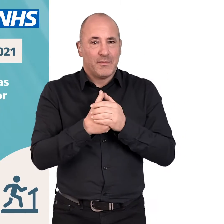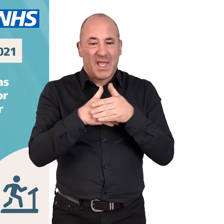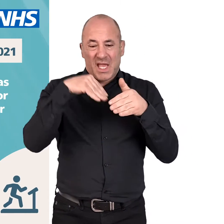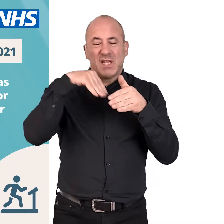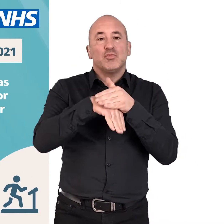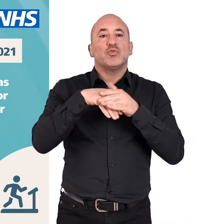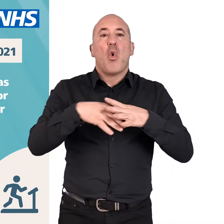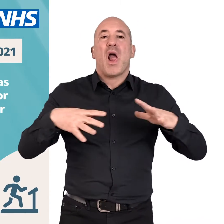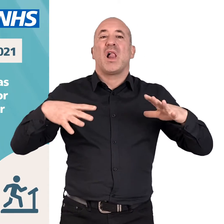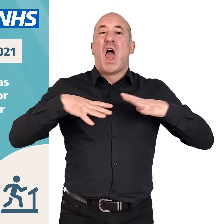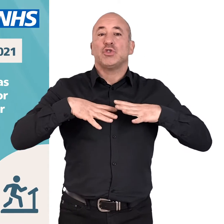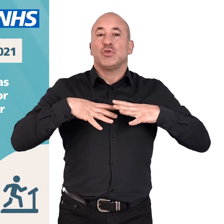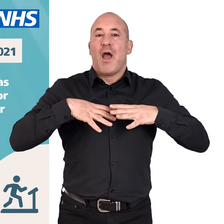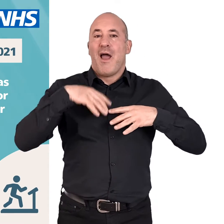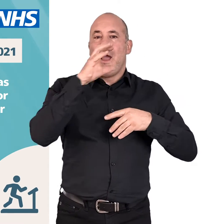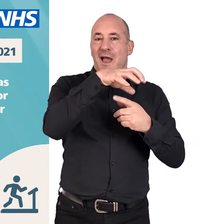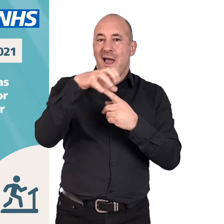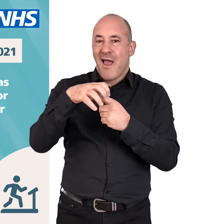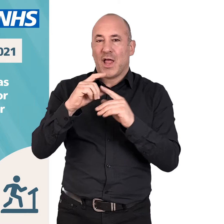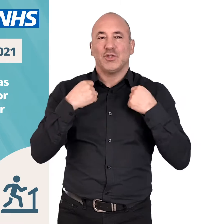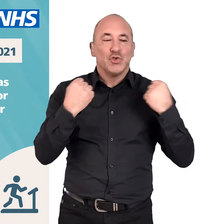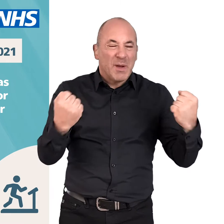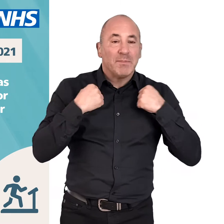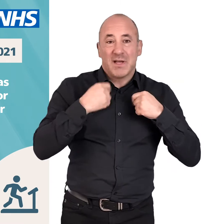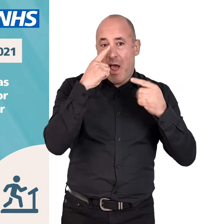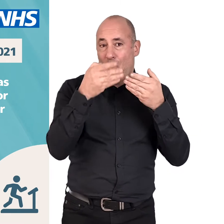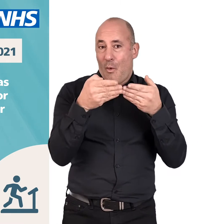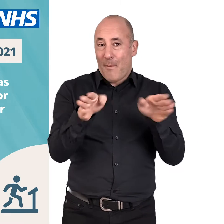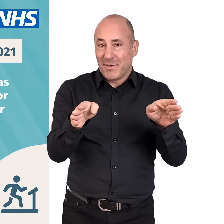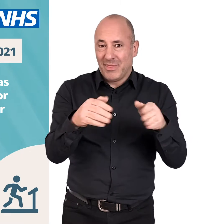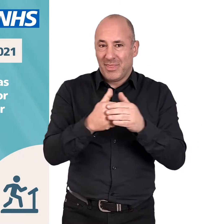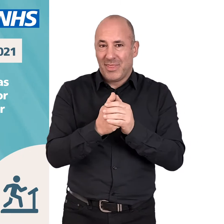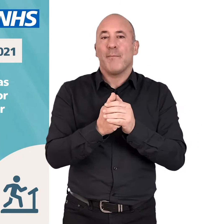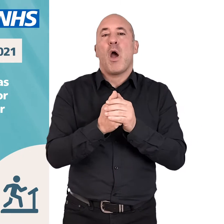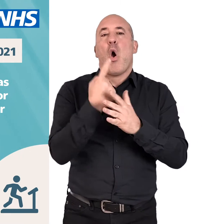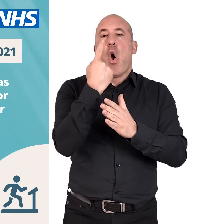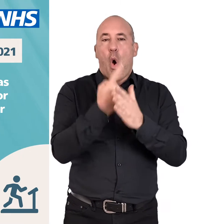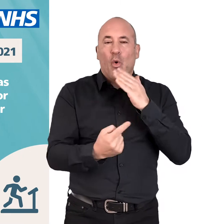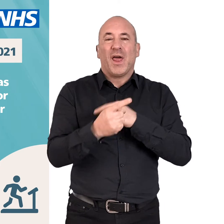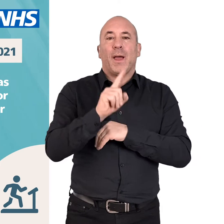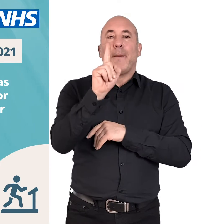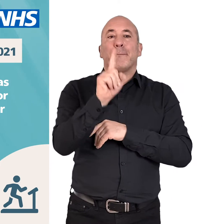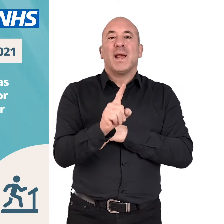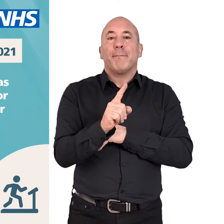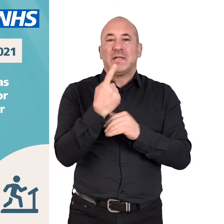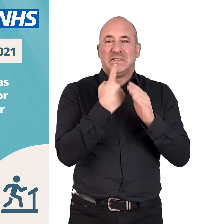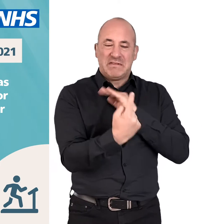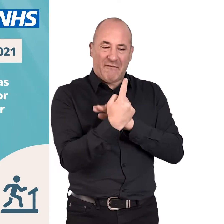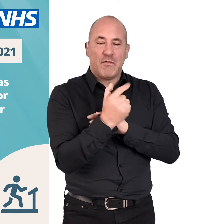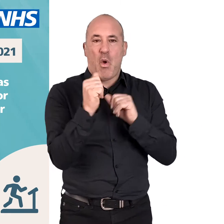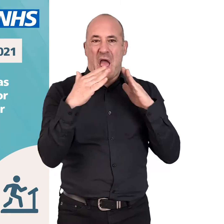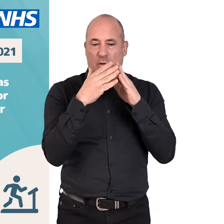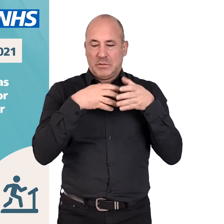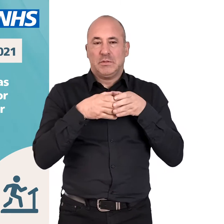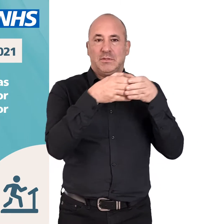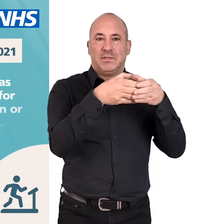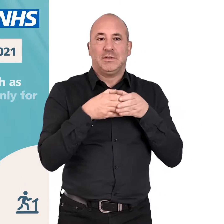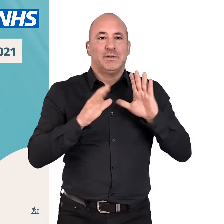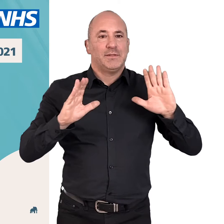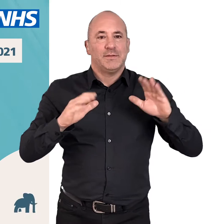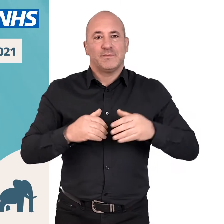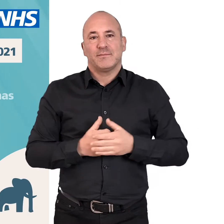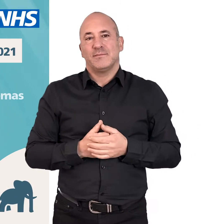Indoor leisure facilities, such as gyms, will reopen, but only for people to use on their own or with their household.